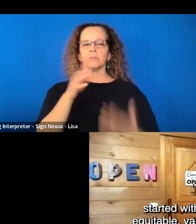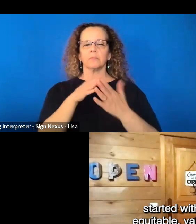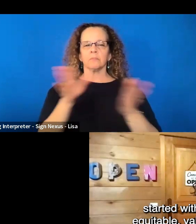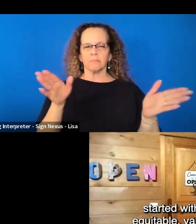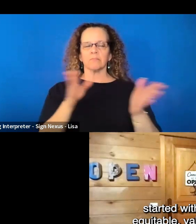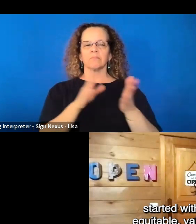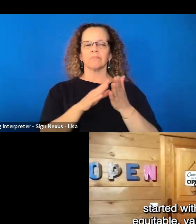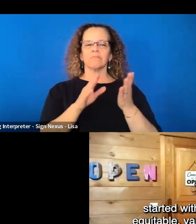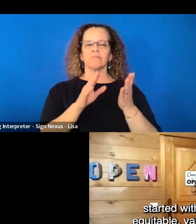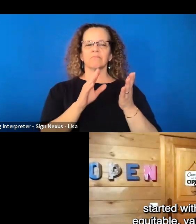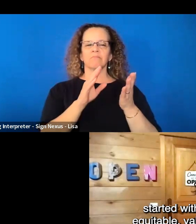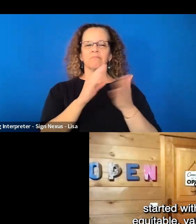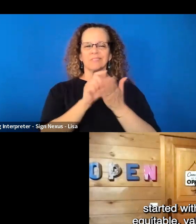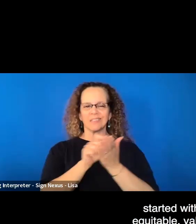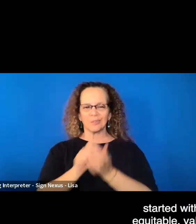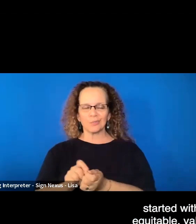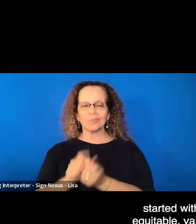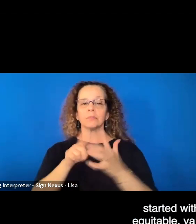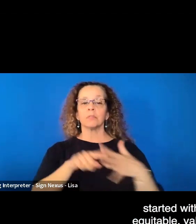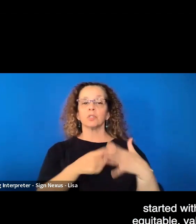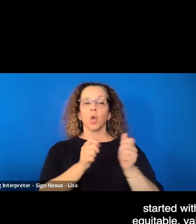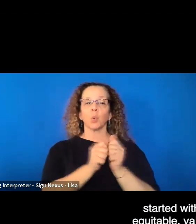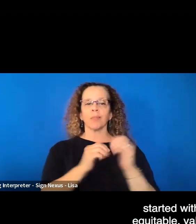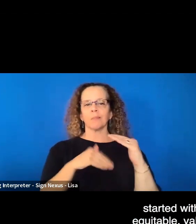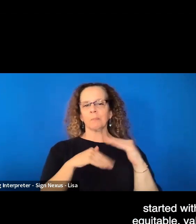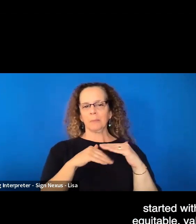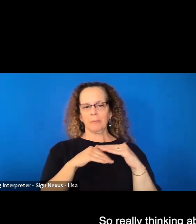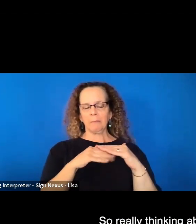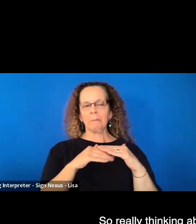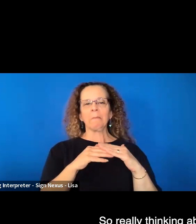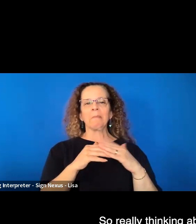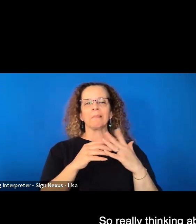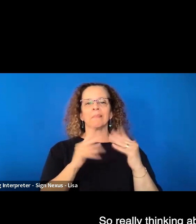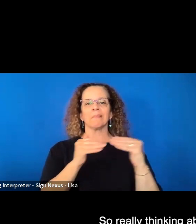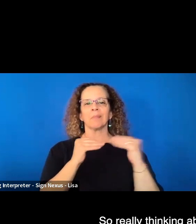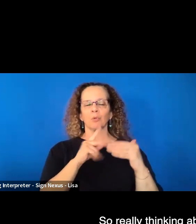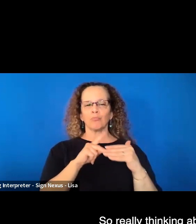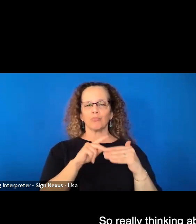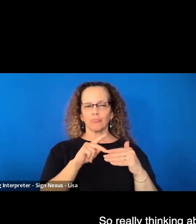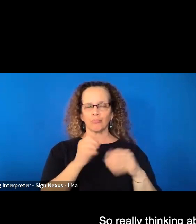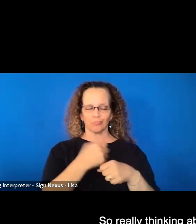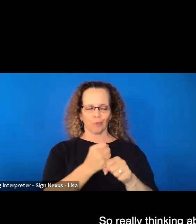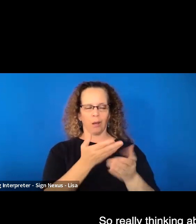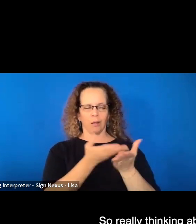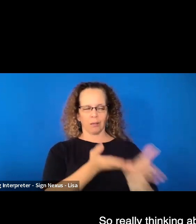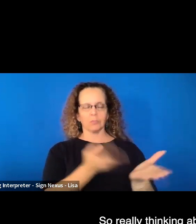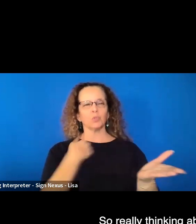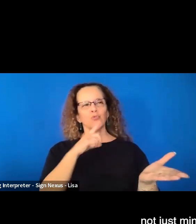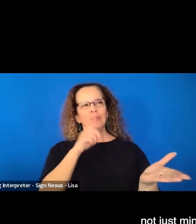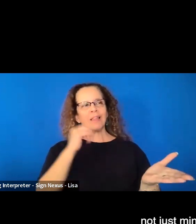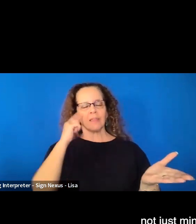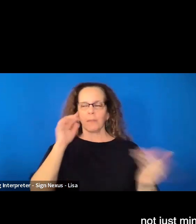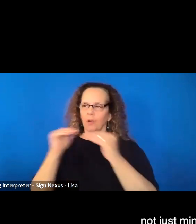started with a minimum equitable valuable product. So really thinking about equity and value,